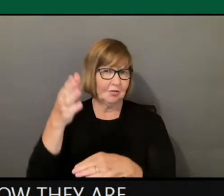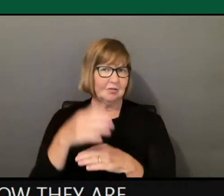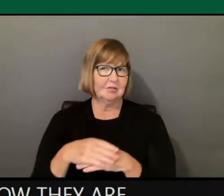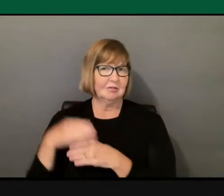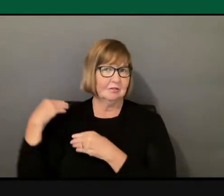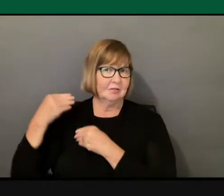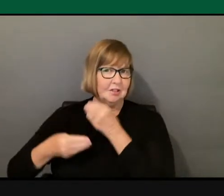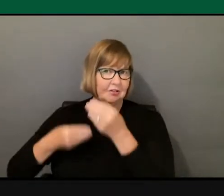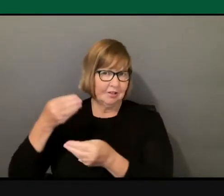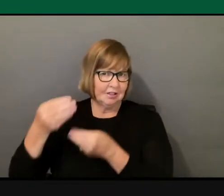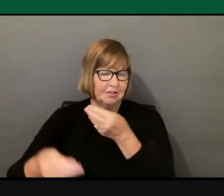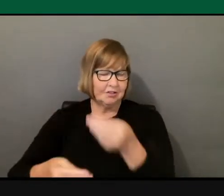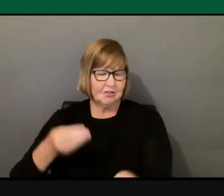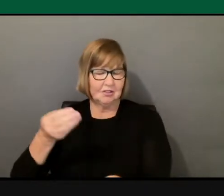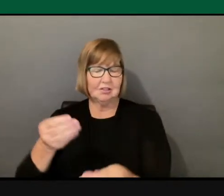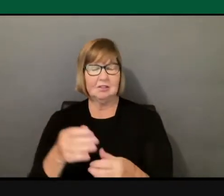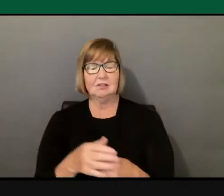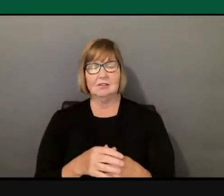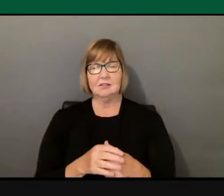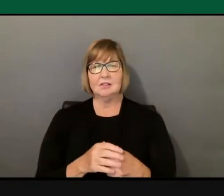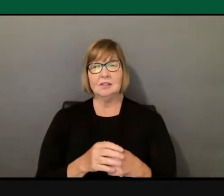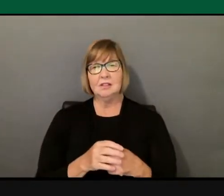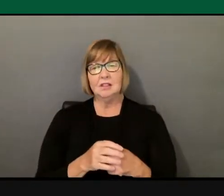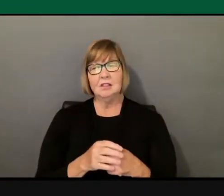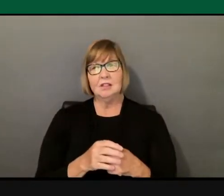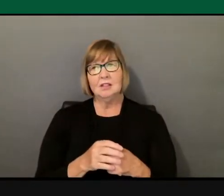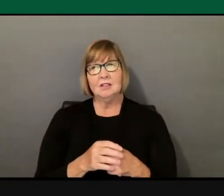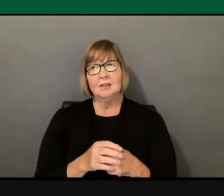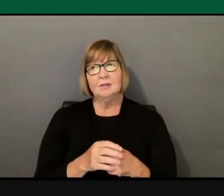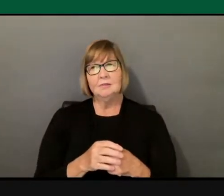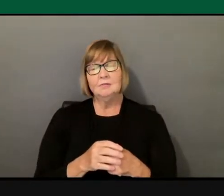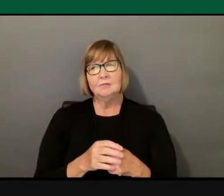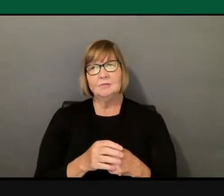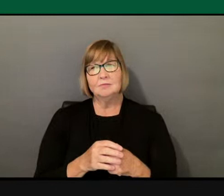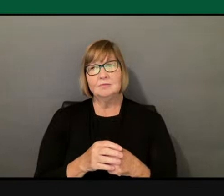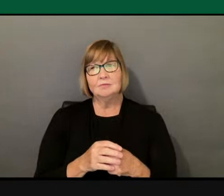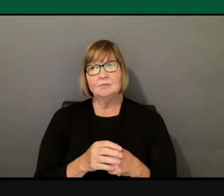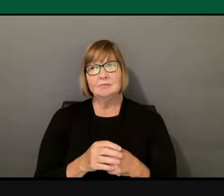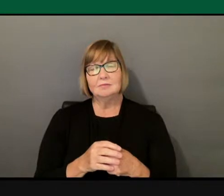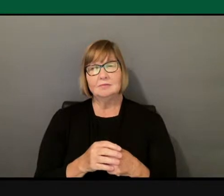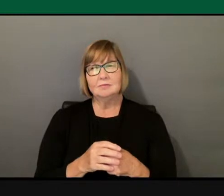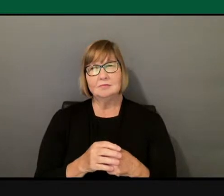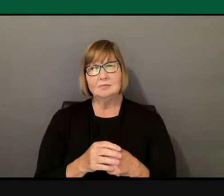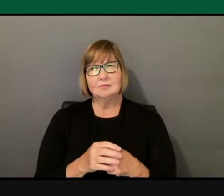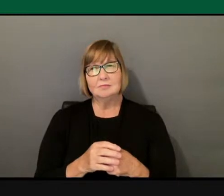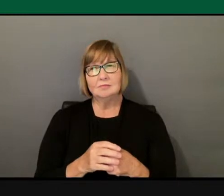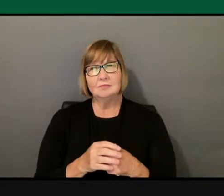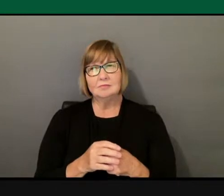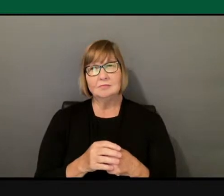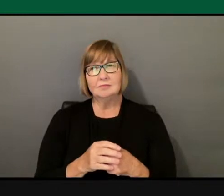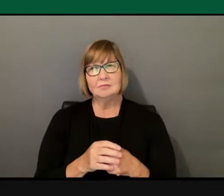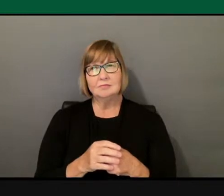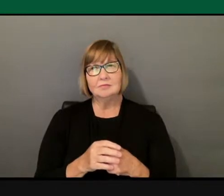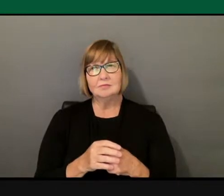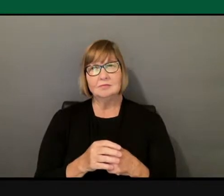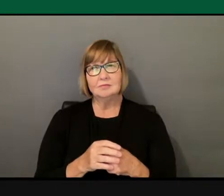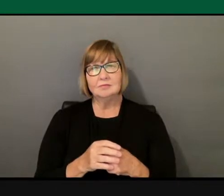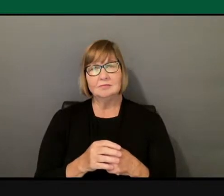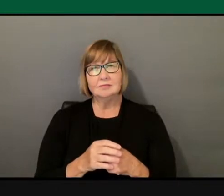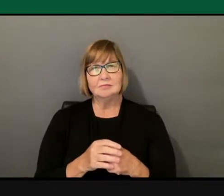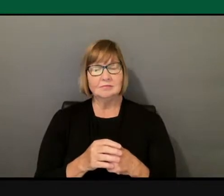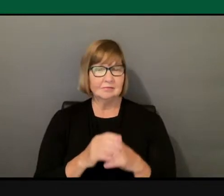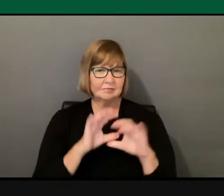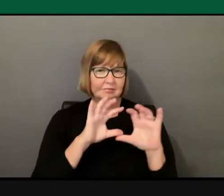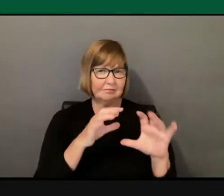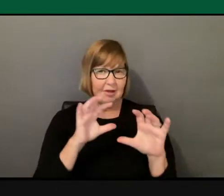populations that are mostly incarcerated, the